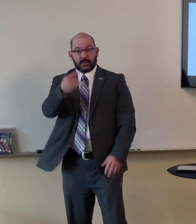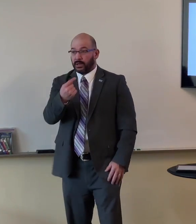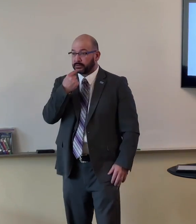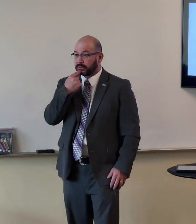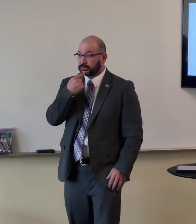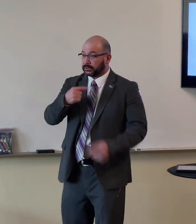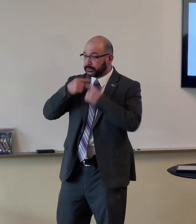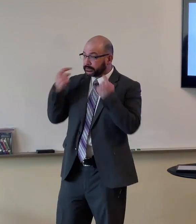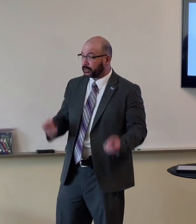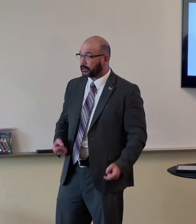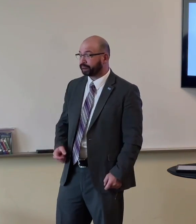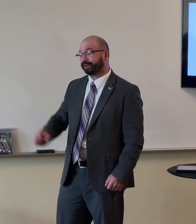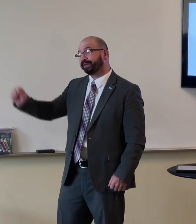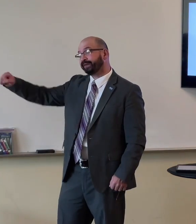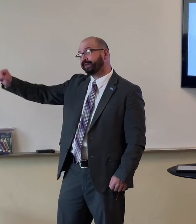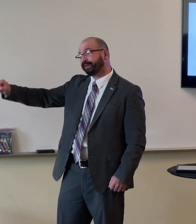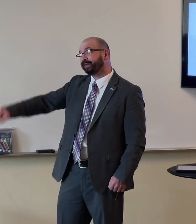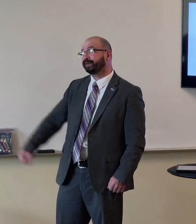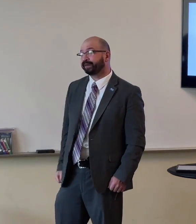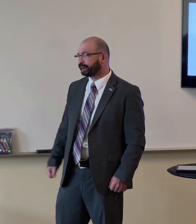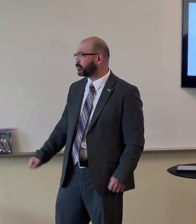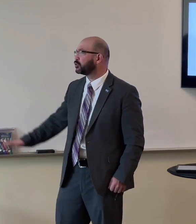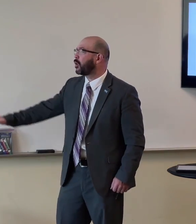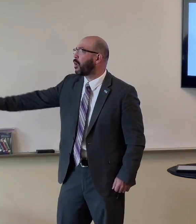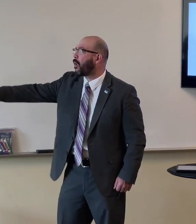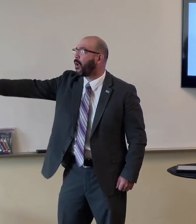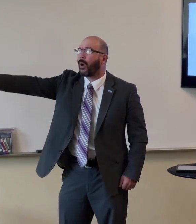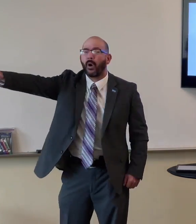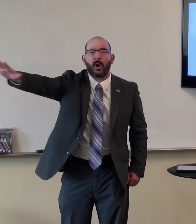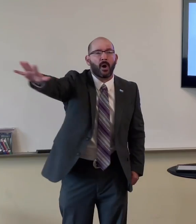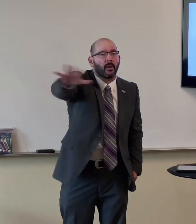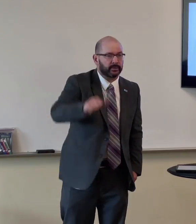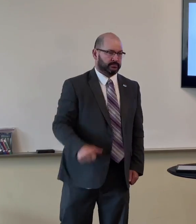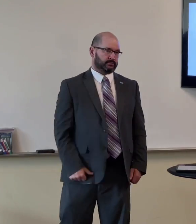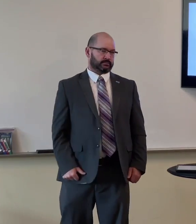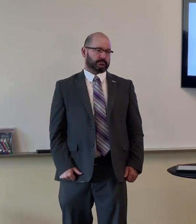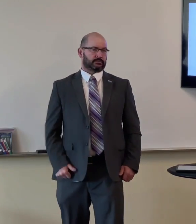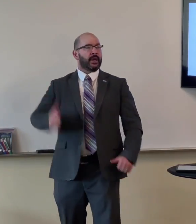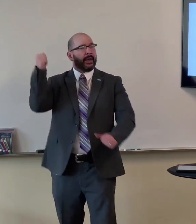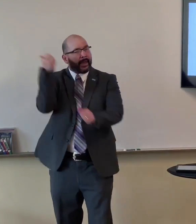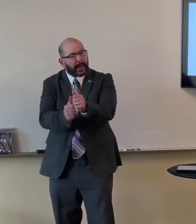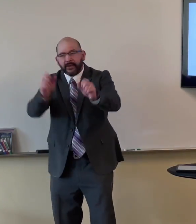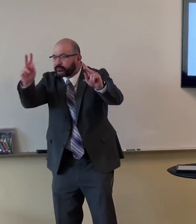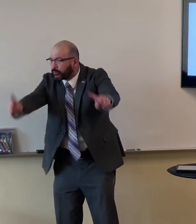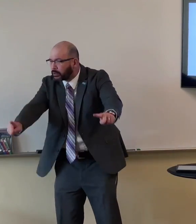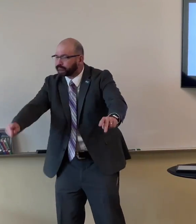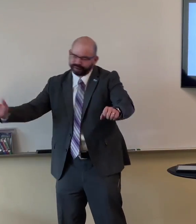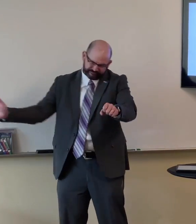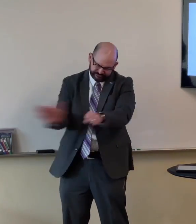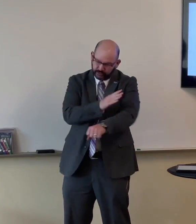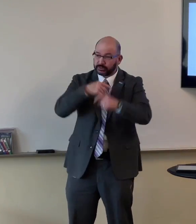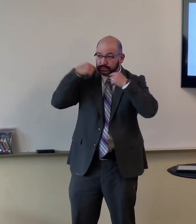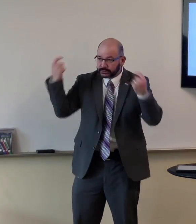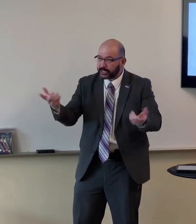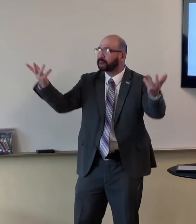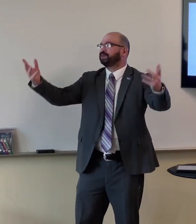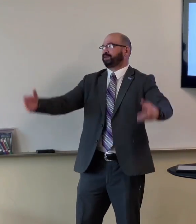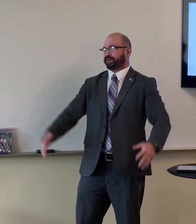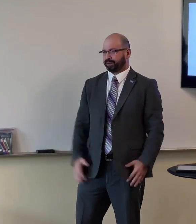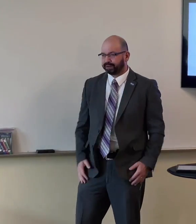God says, sin is real. It's everywhere. Every person is full of sin.